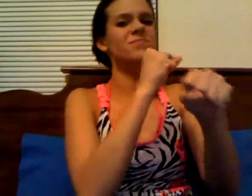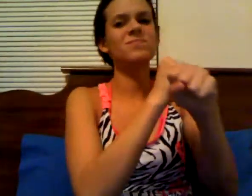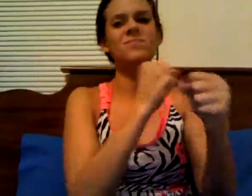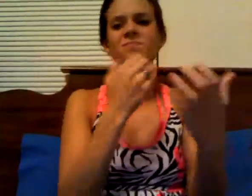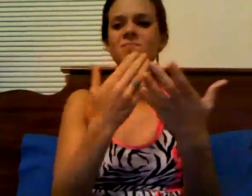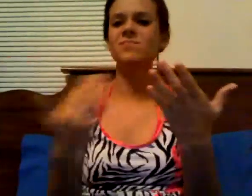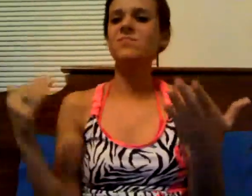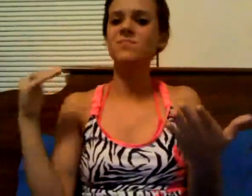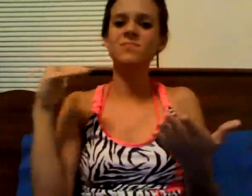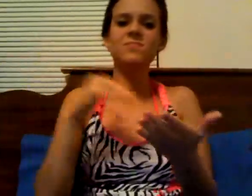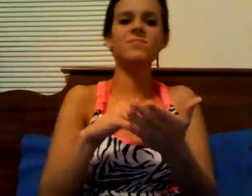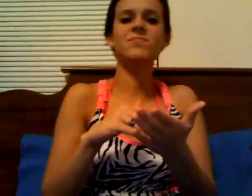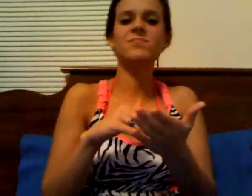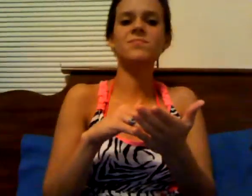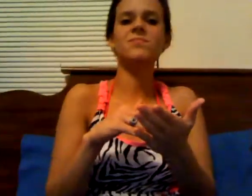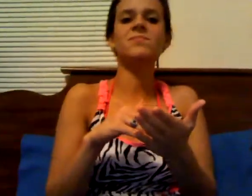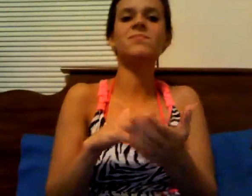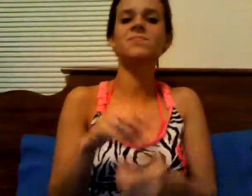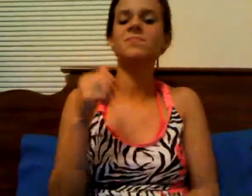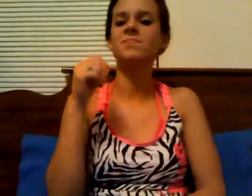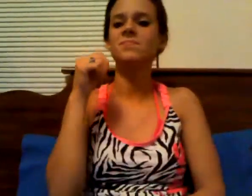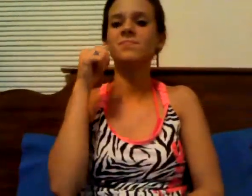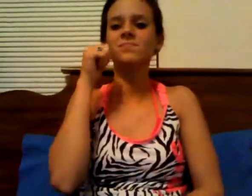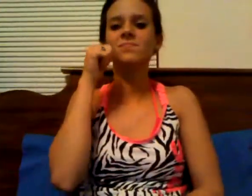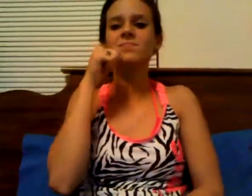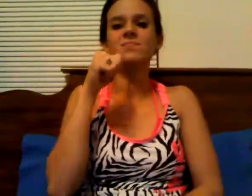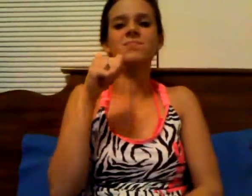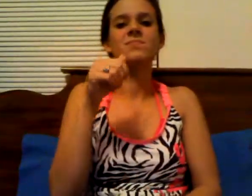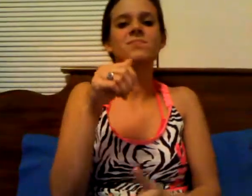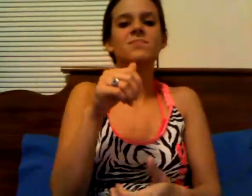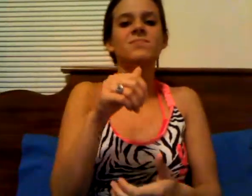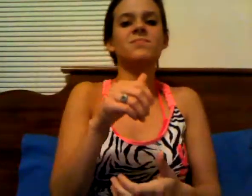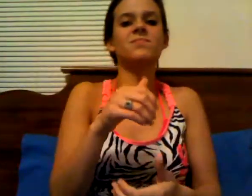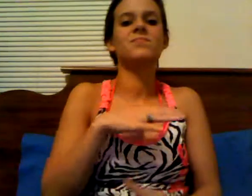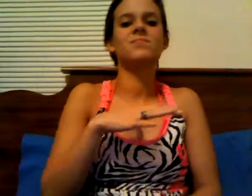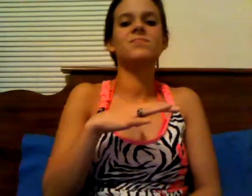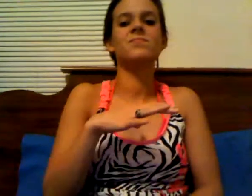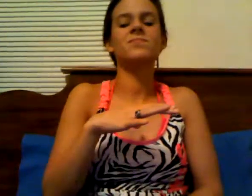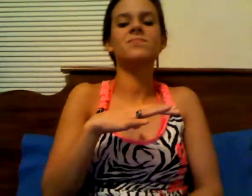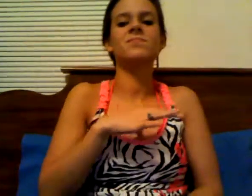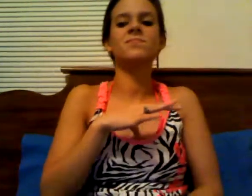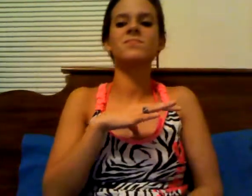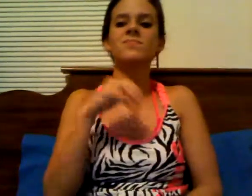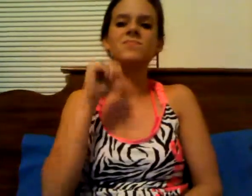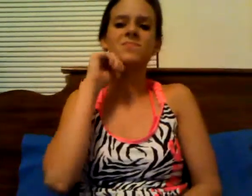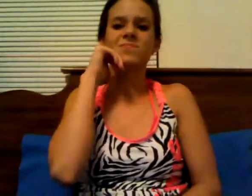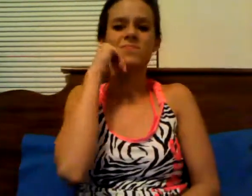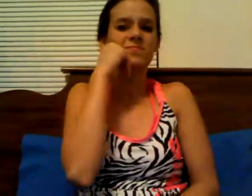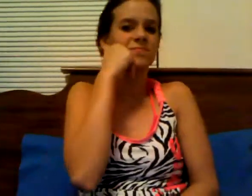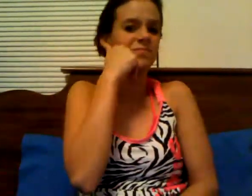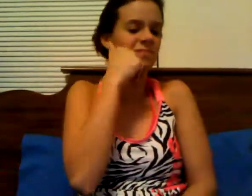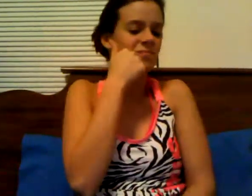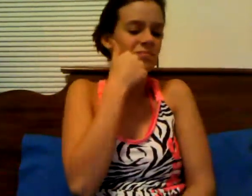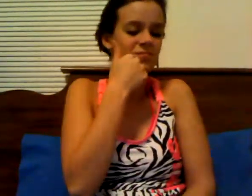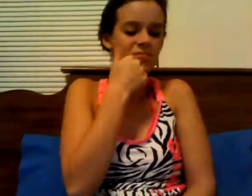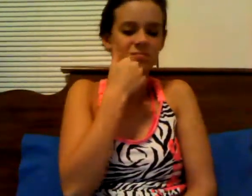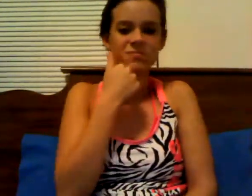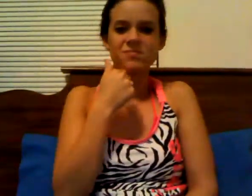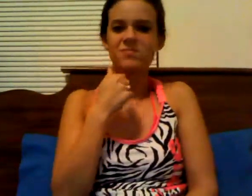giants one more time I am the woman shamed and haunted by the cry of